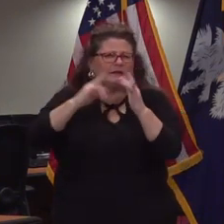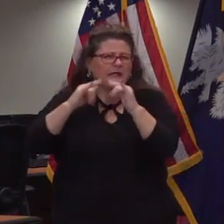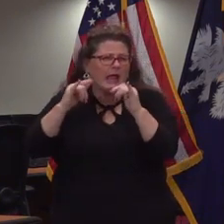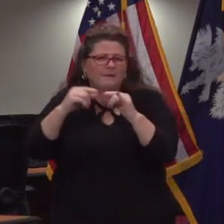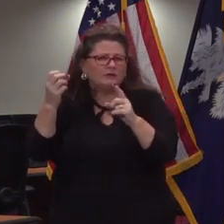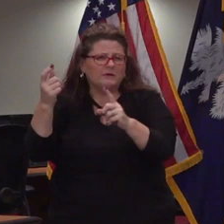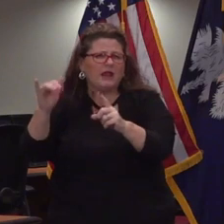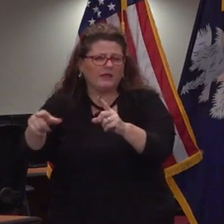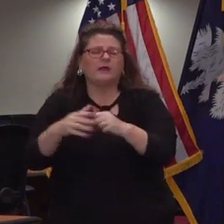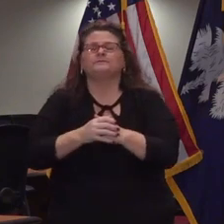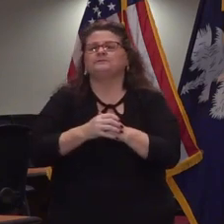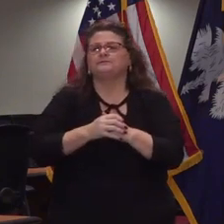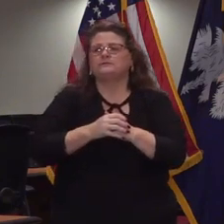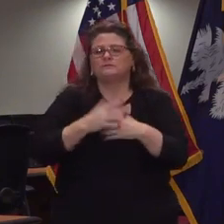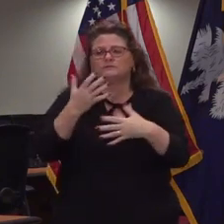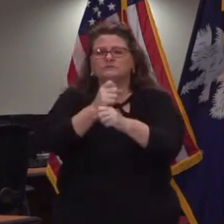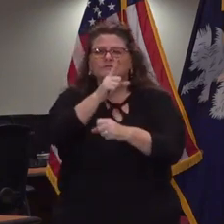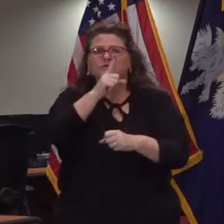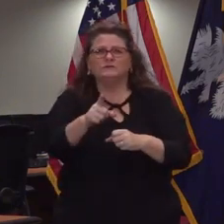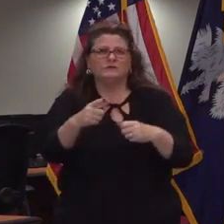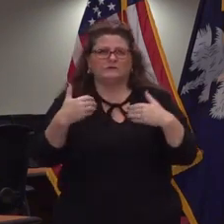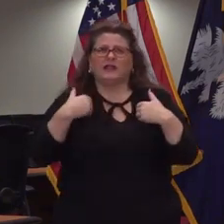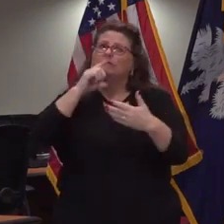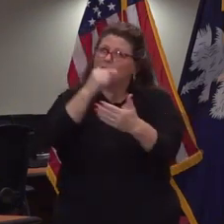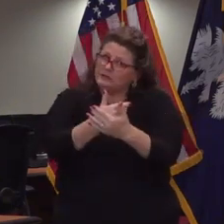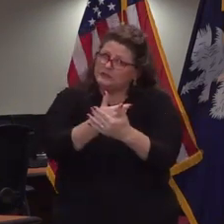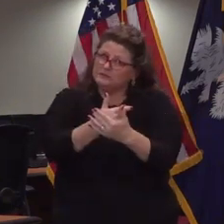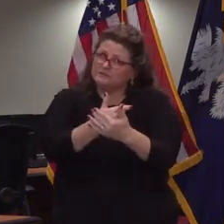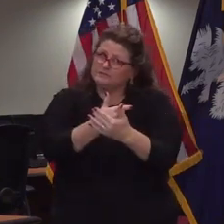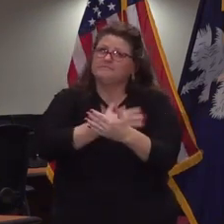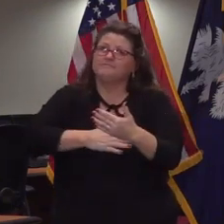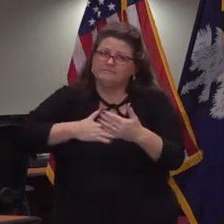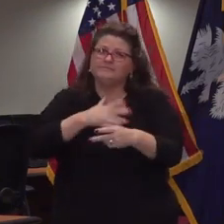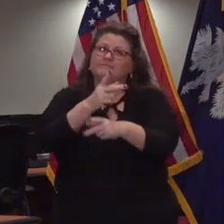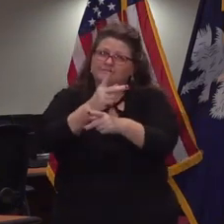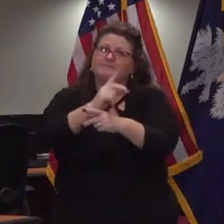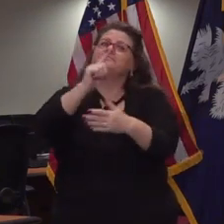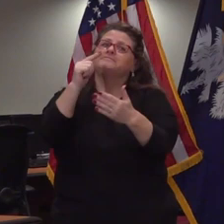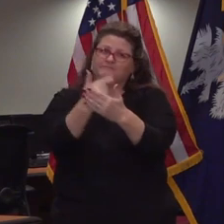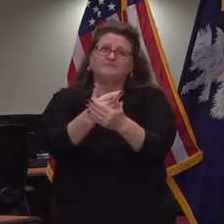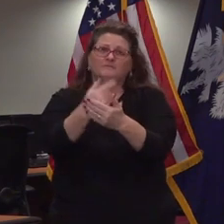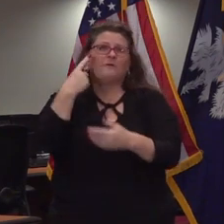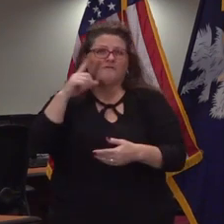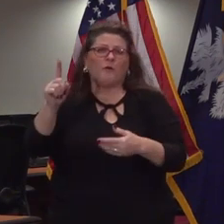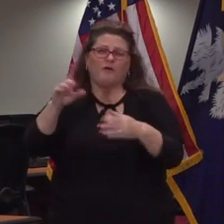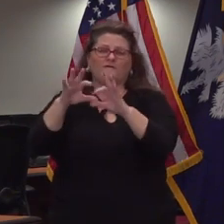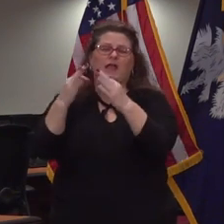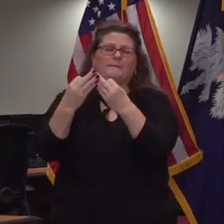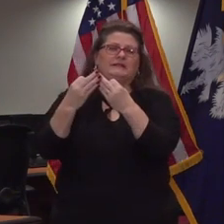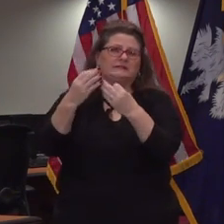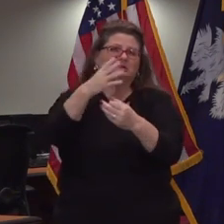nature and again we we want to be sure that we have graduation ceremonies for those young people and their families